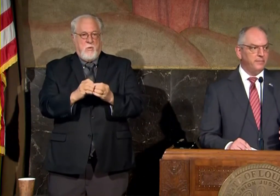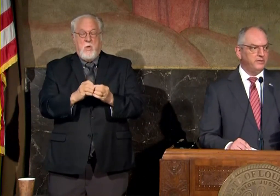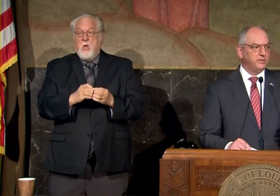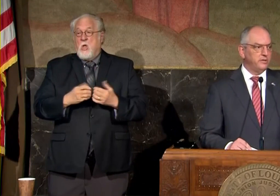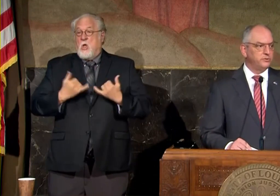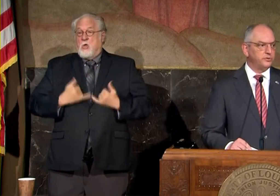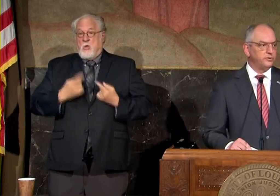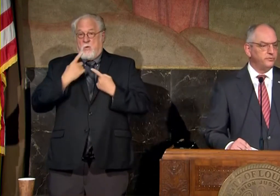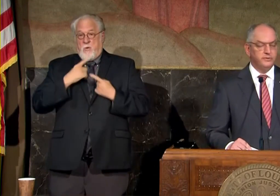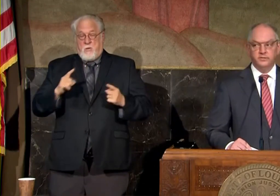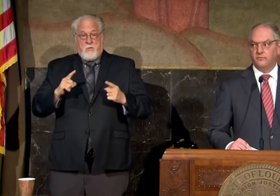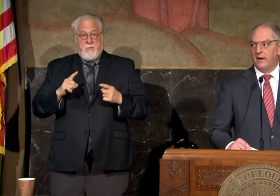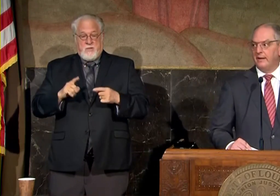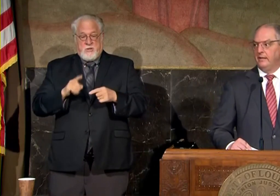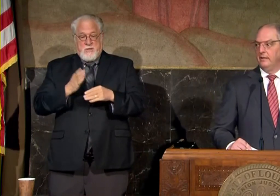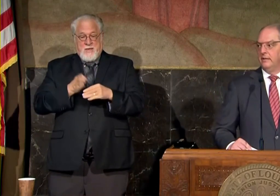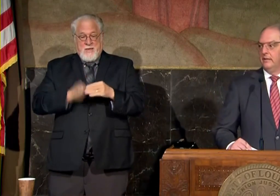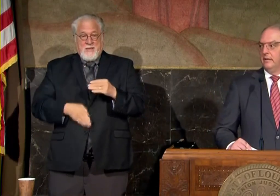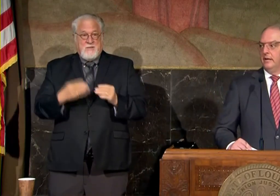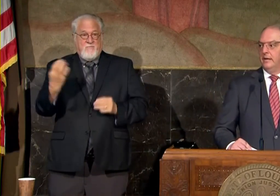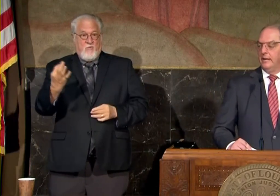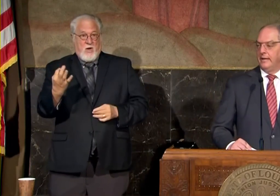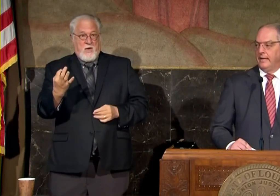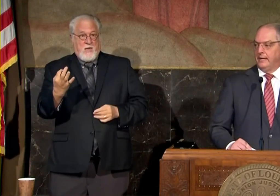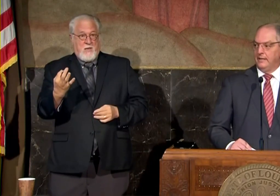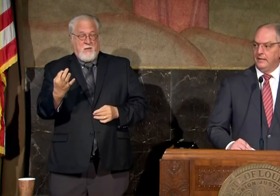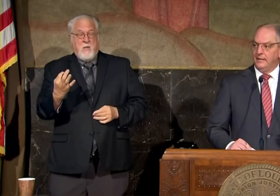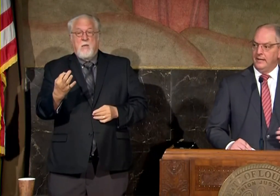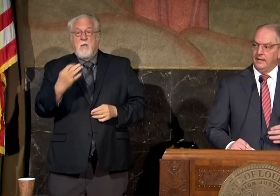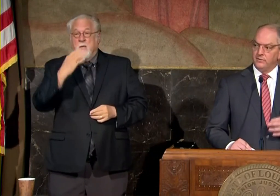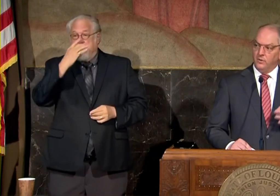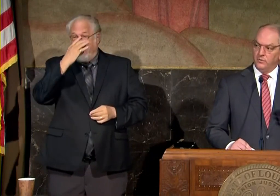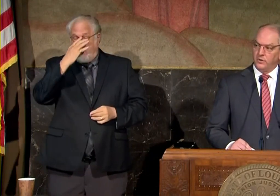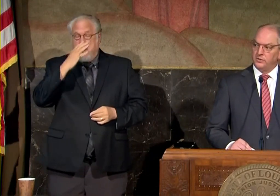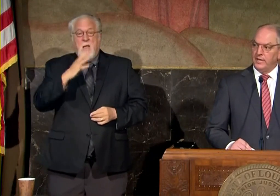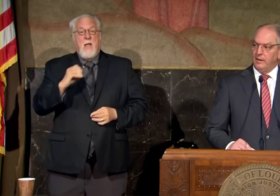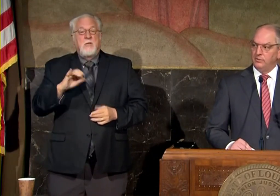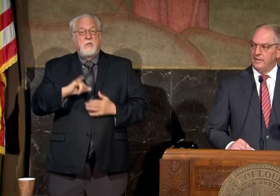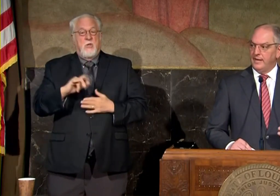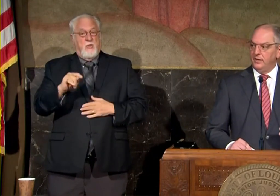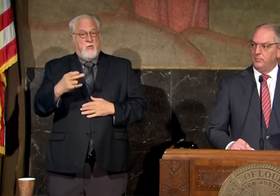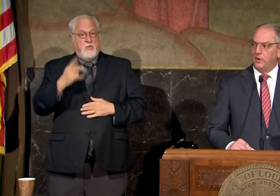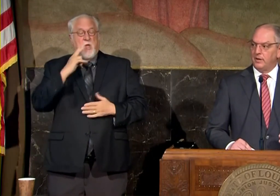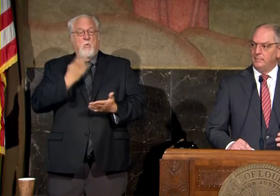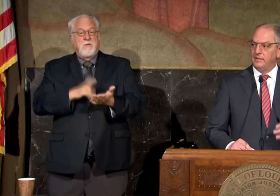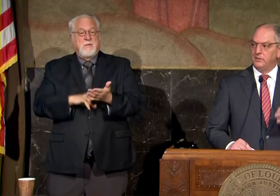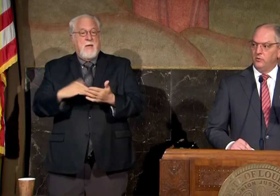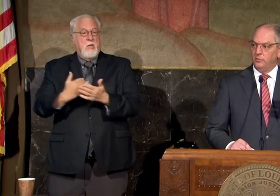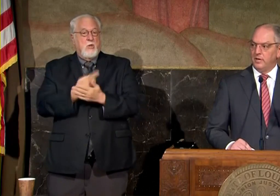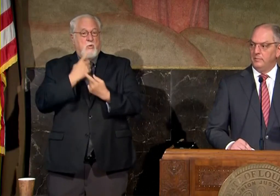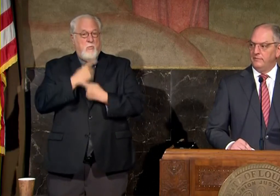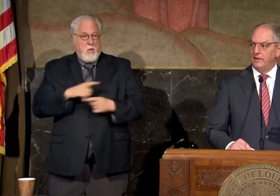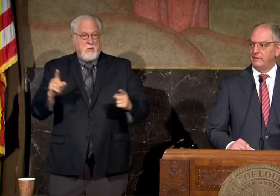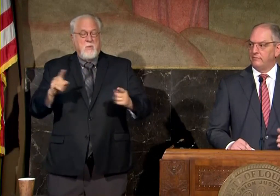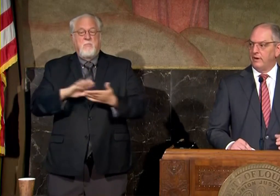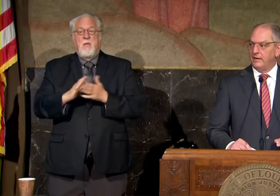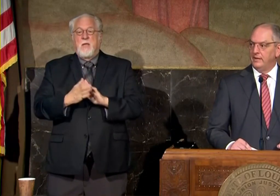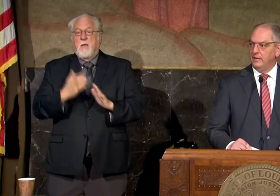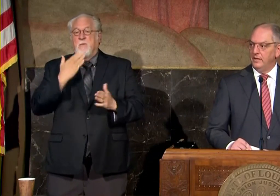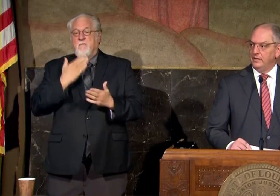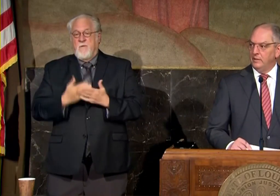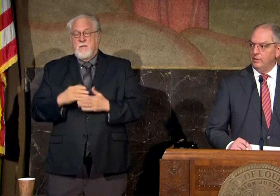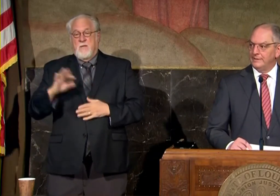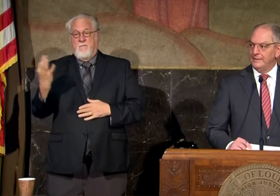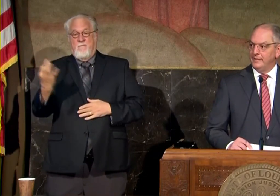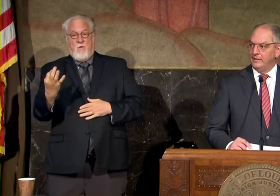proclamation goes through this Friday and so on Thursday I will sign a new proclamation that will become effective Friday